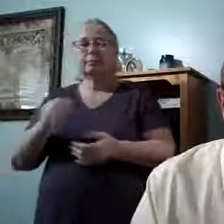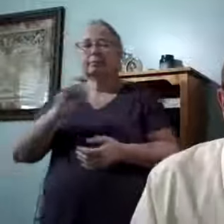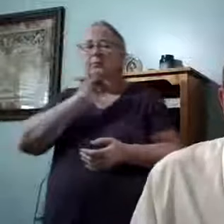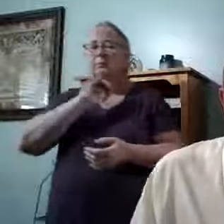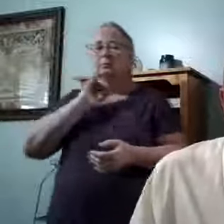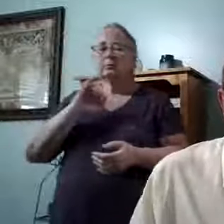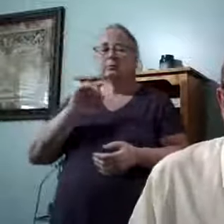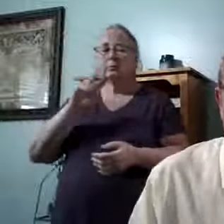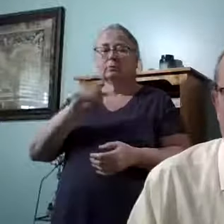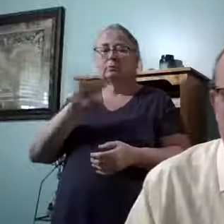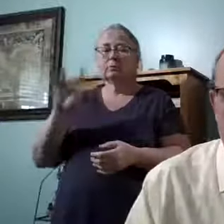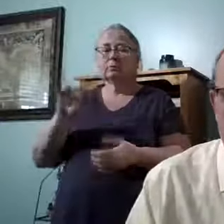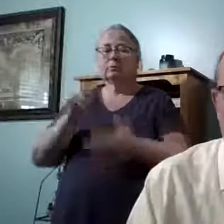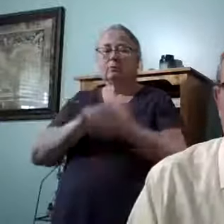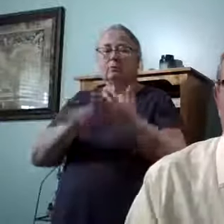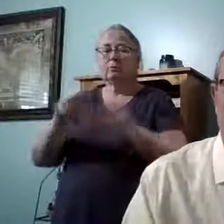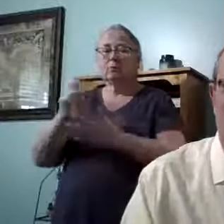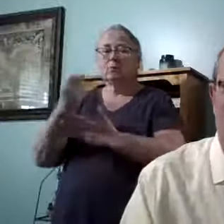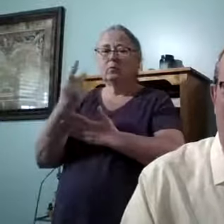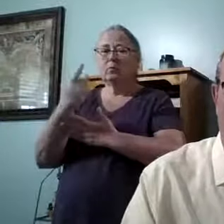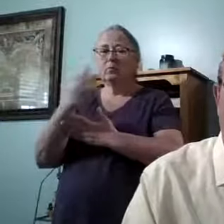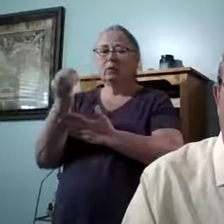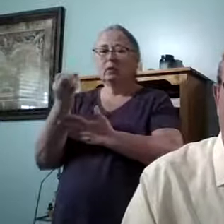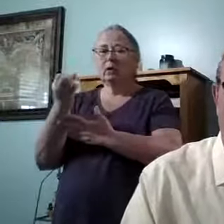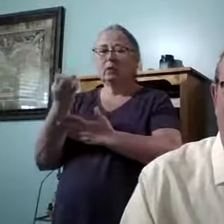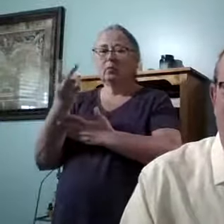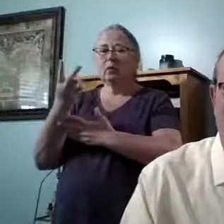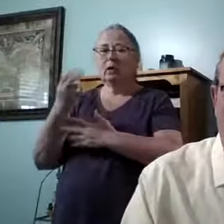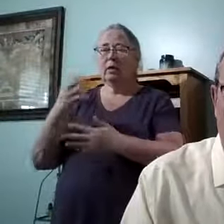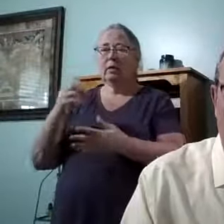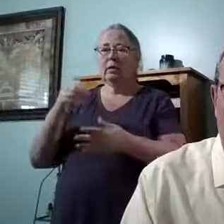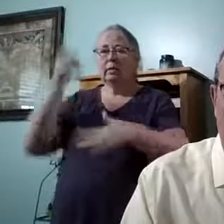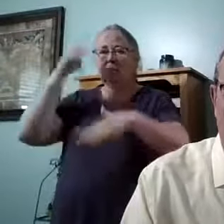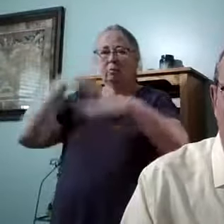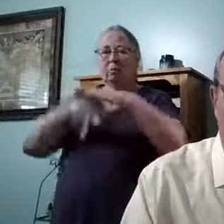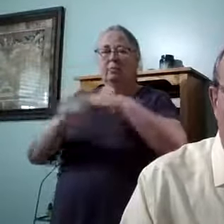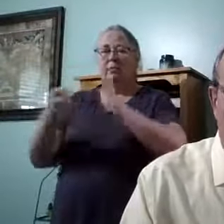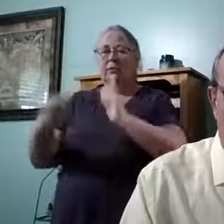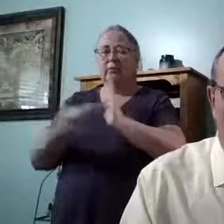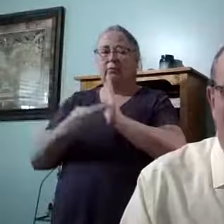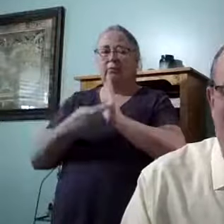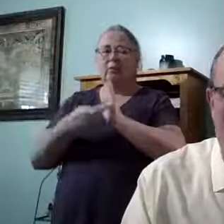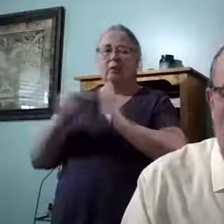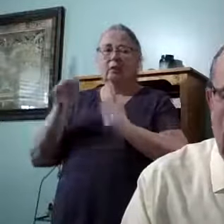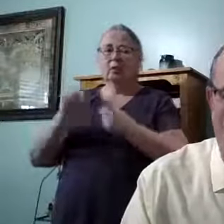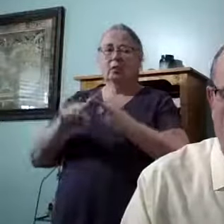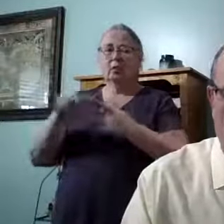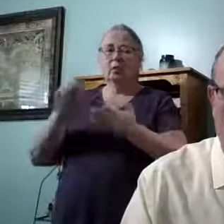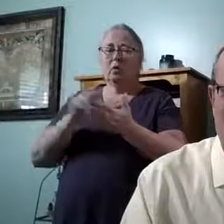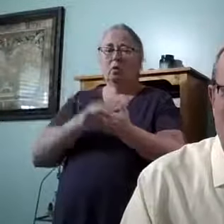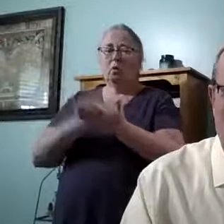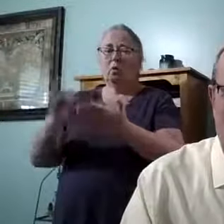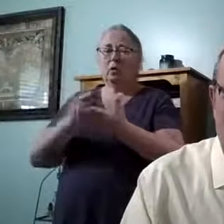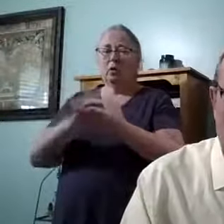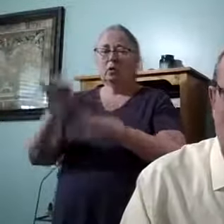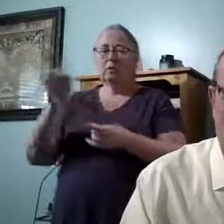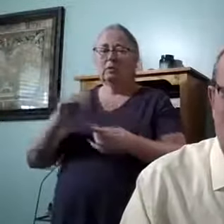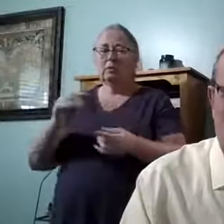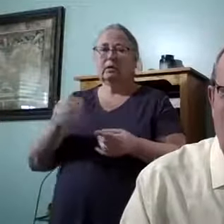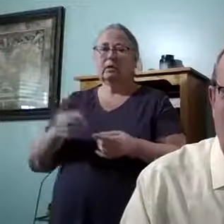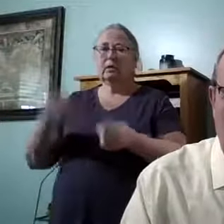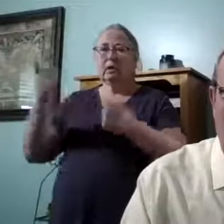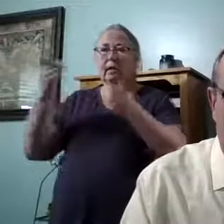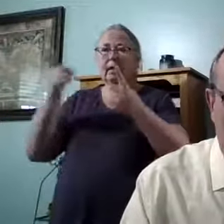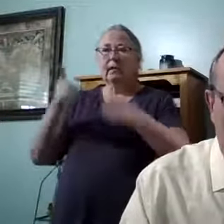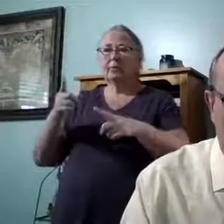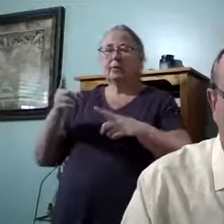28 verse 11 and 12 is a prophecy referring to the Holy Ghost that came